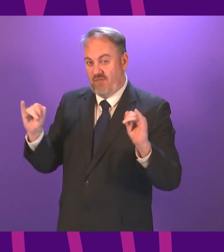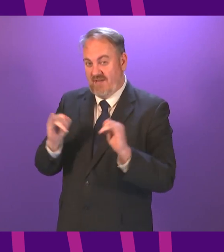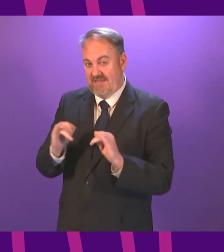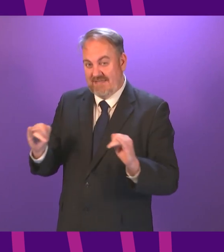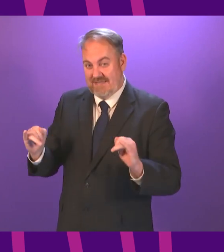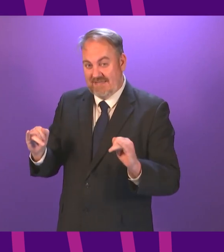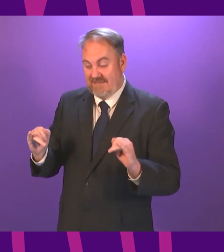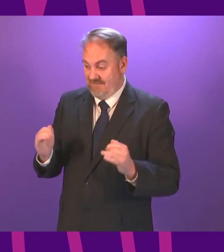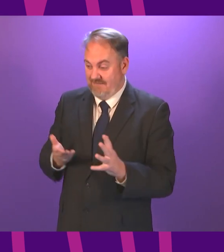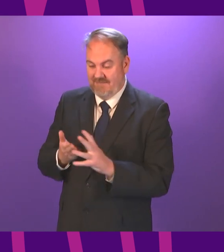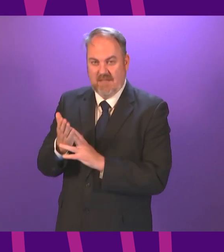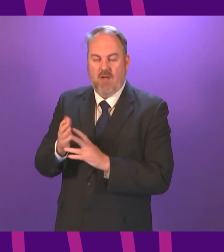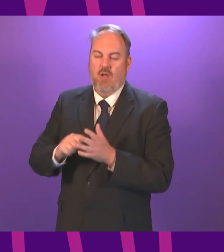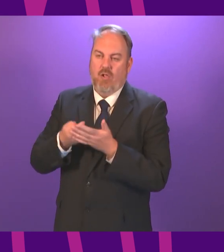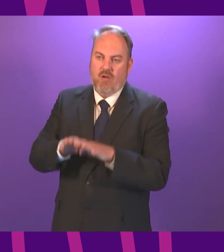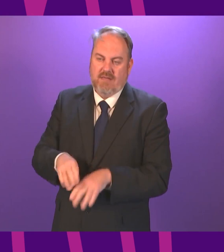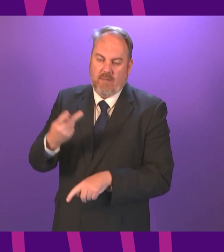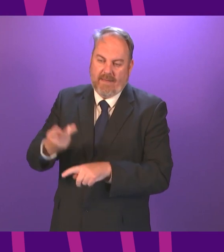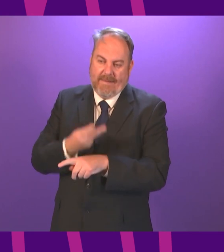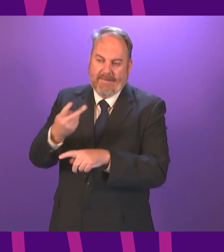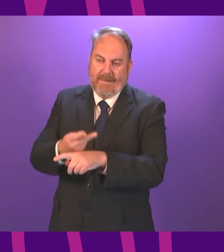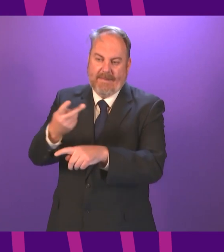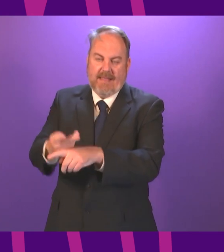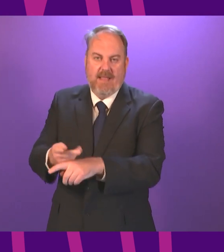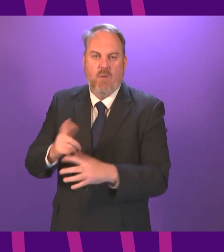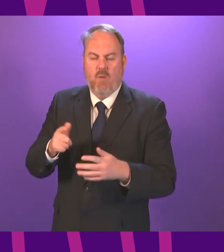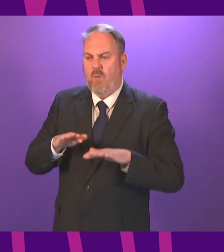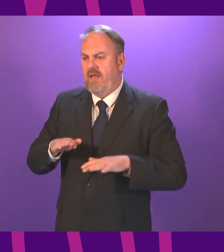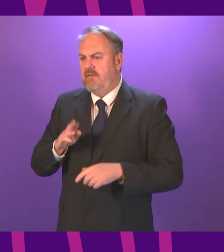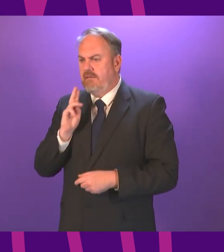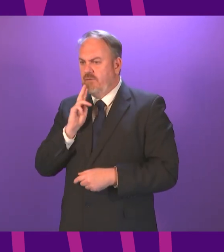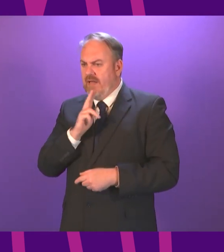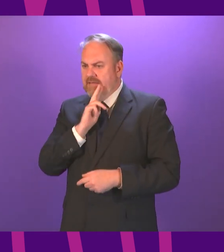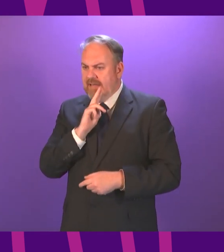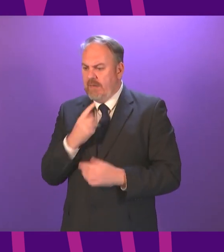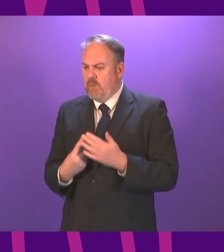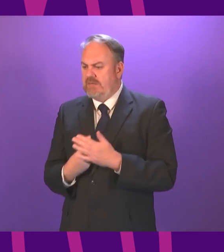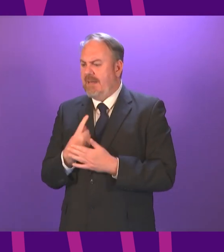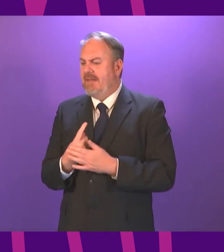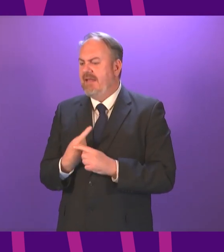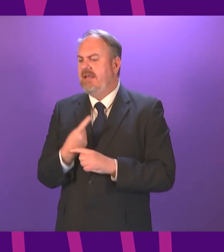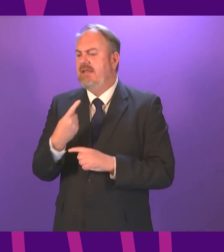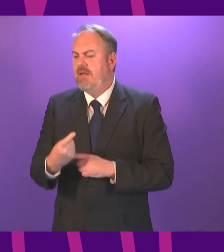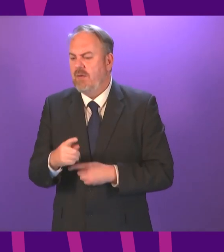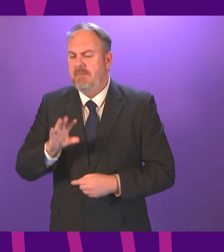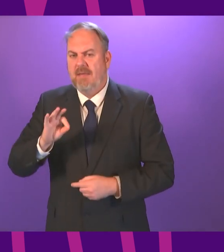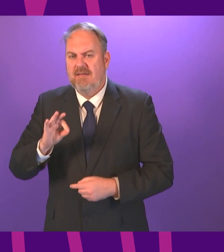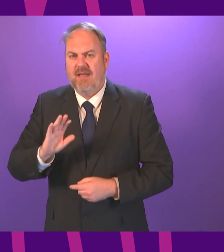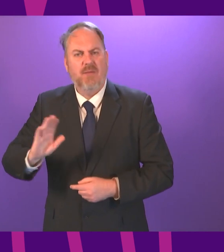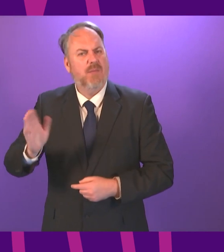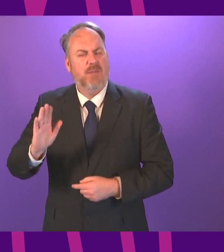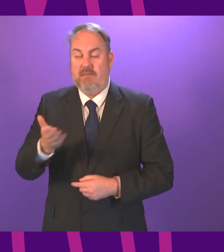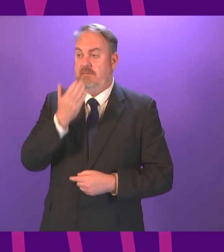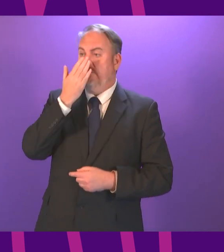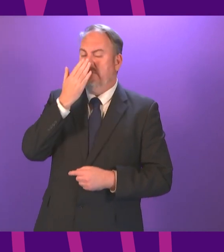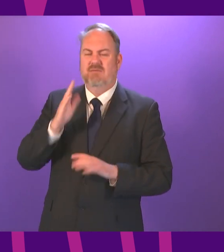lockdowns and people having to wait to see on a Friday what their life looks like on a Monday. The way we do it is